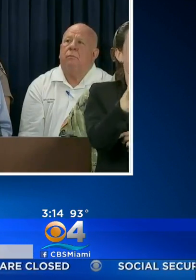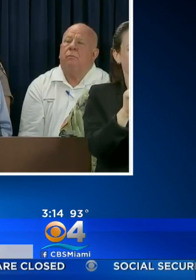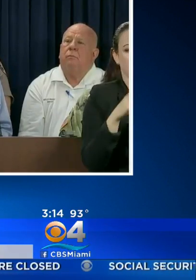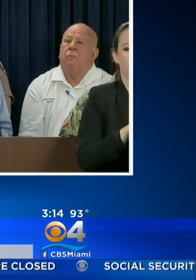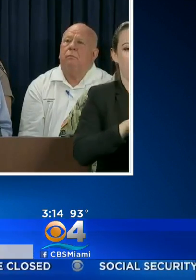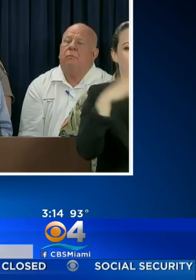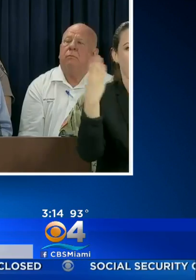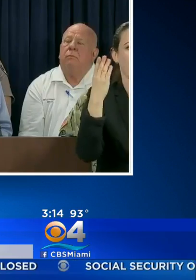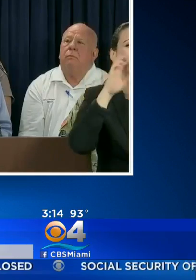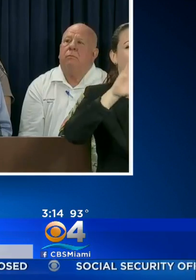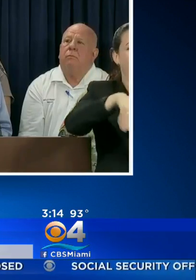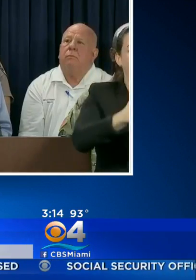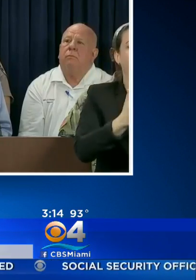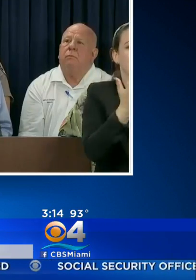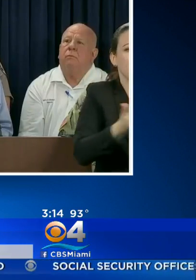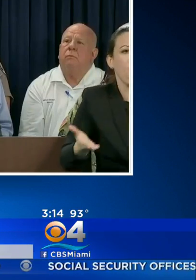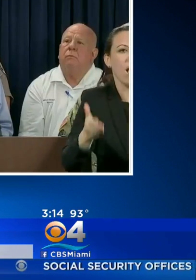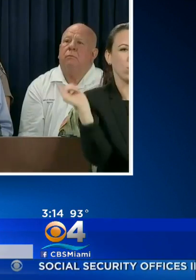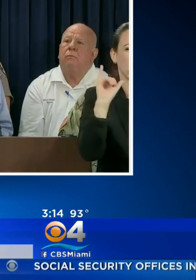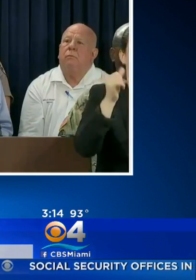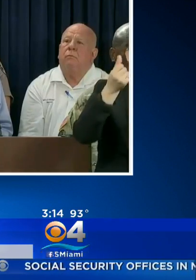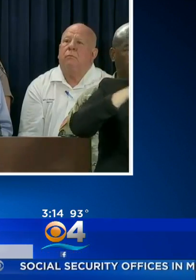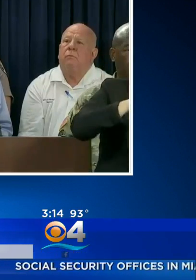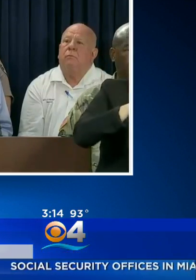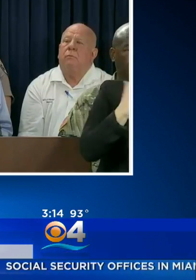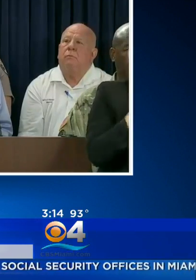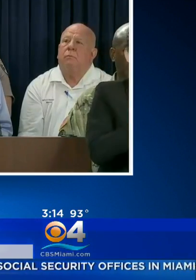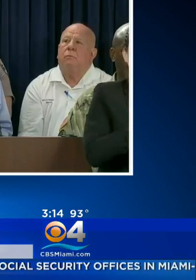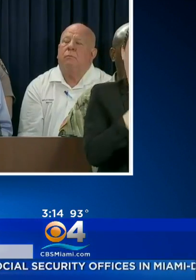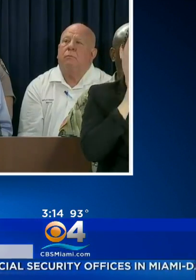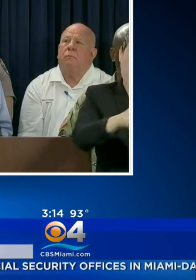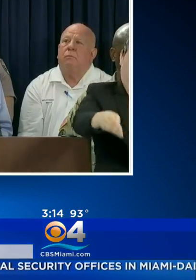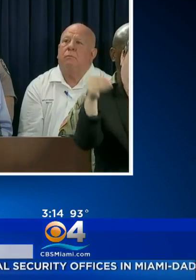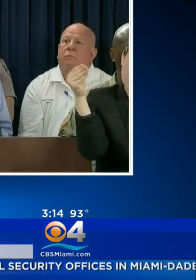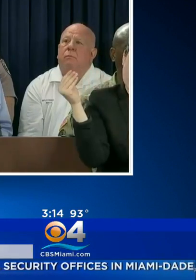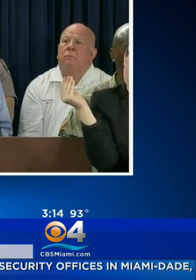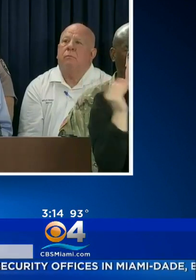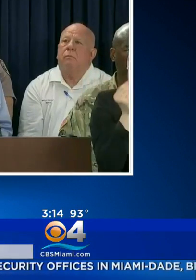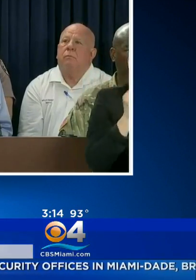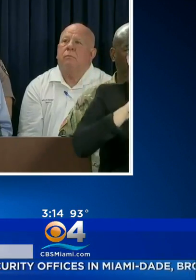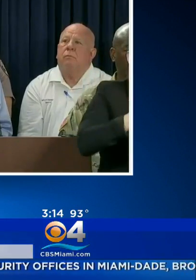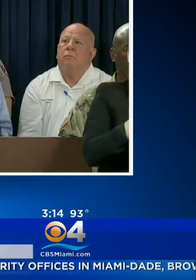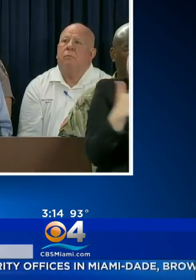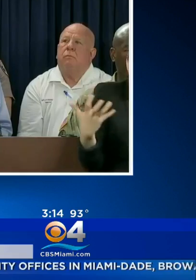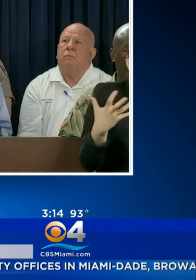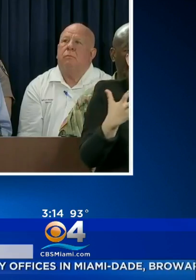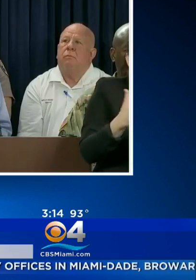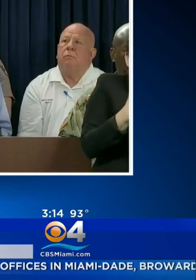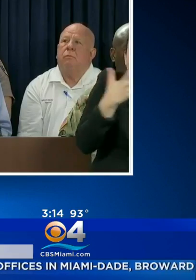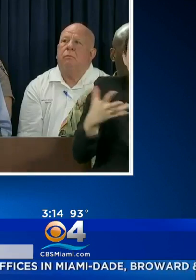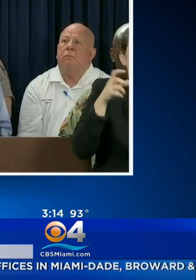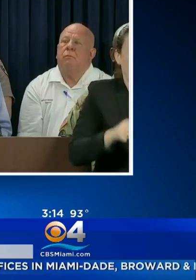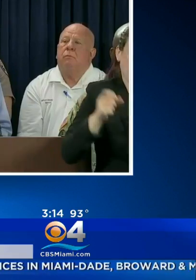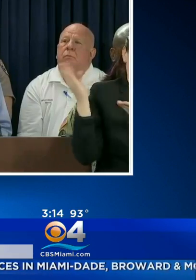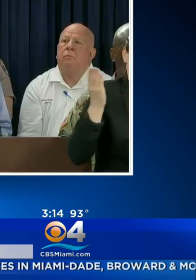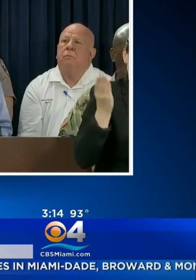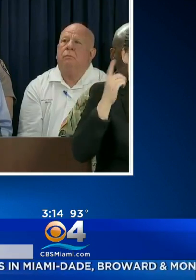OPERATING TO BRING FUEL AND SUPPLIES IN. WE ARE LASER FOCUSED ON HOW WE GET AS MUCH FUEL AS POSSIBLE TO PORTS WHILE THEY ARE OPEN.